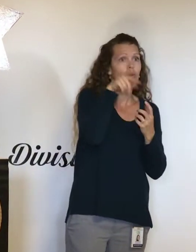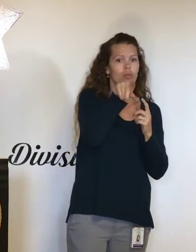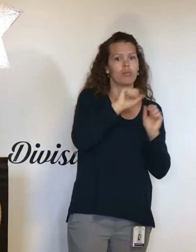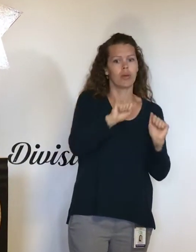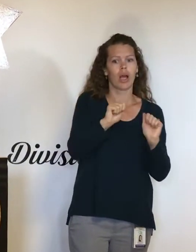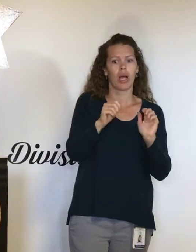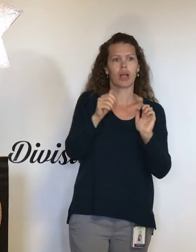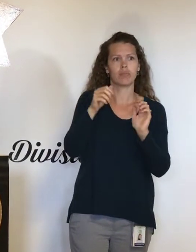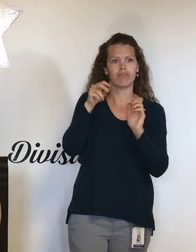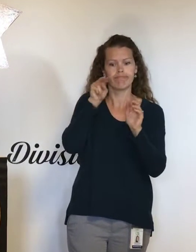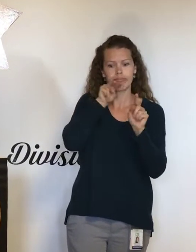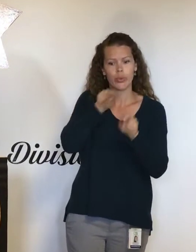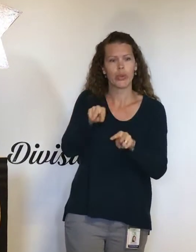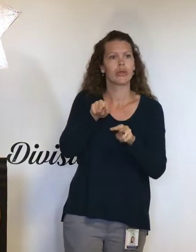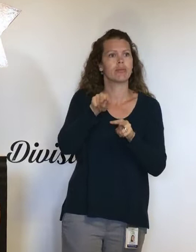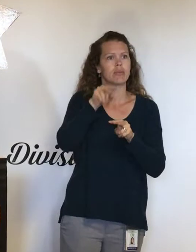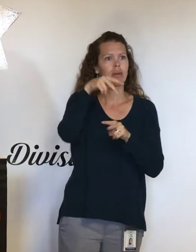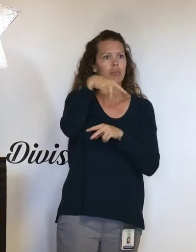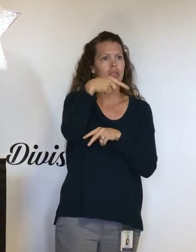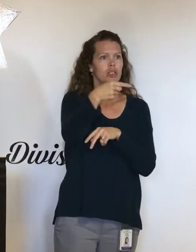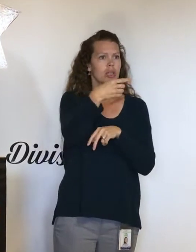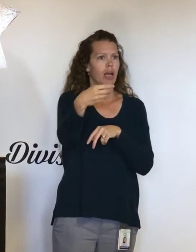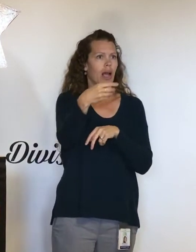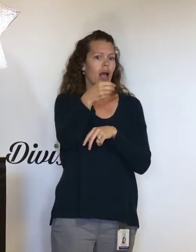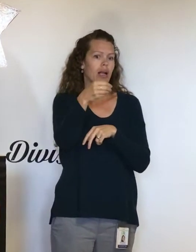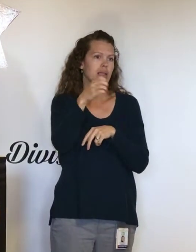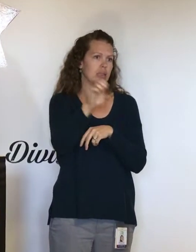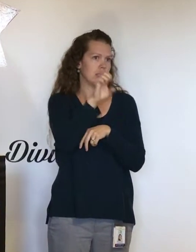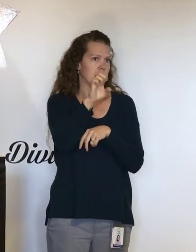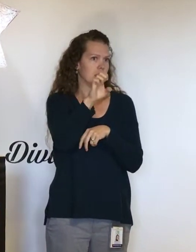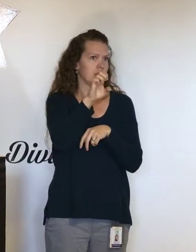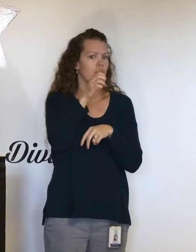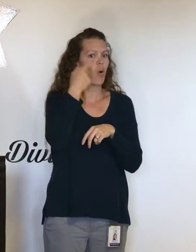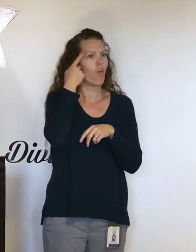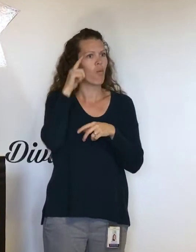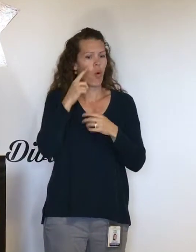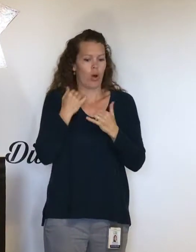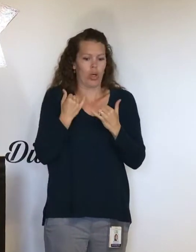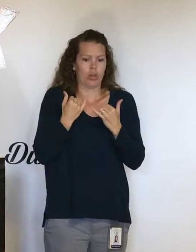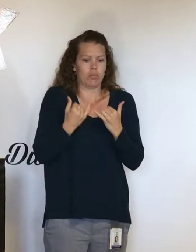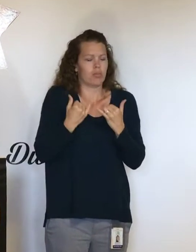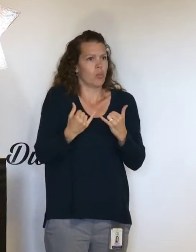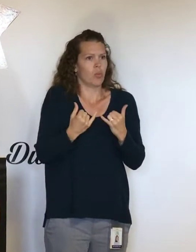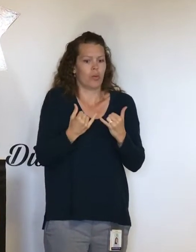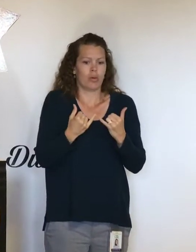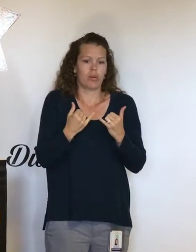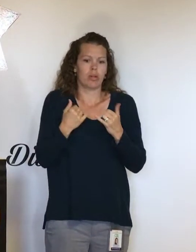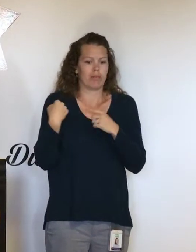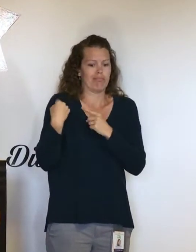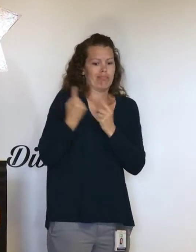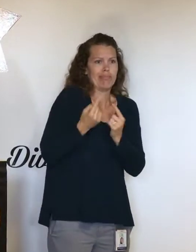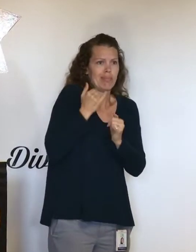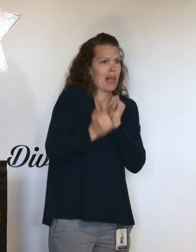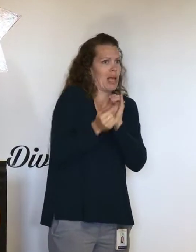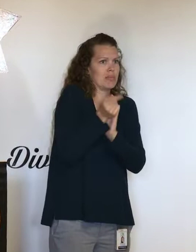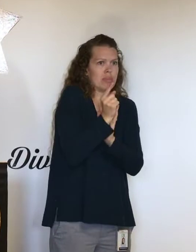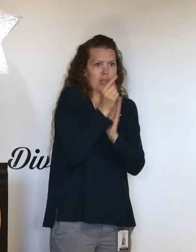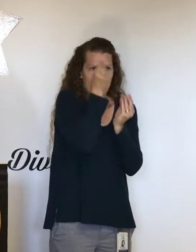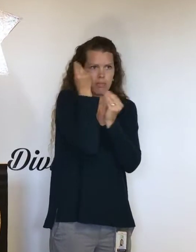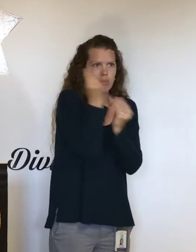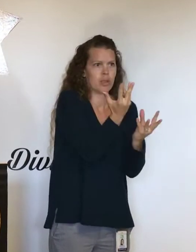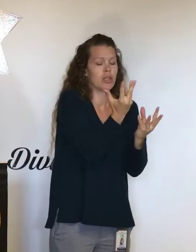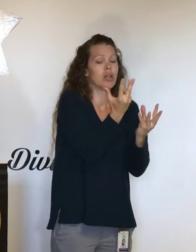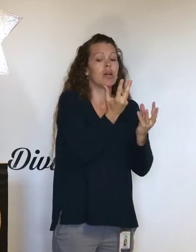their anticipated restoration times are. And that is the information that's coming